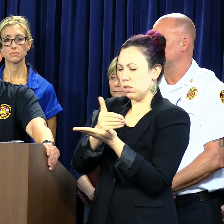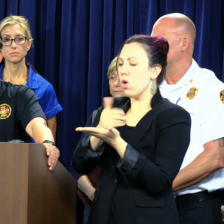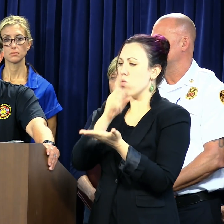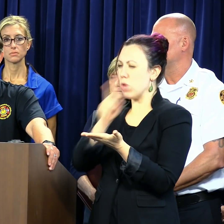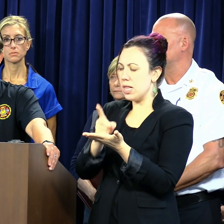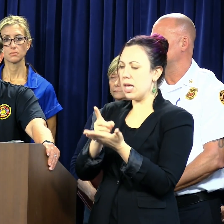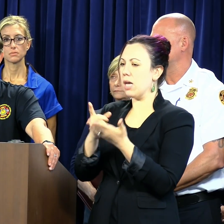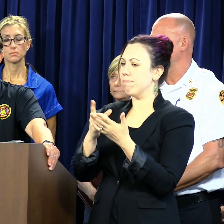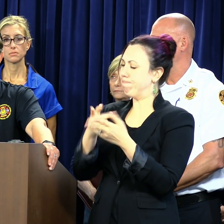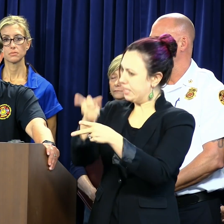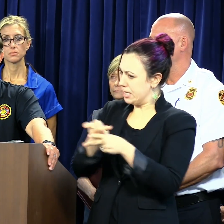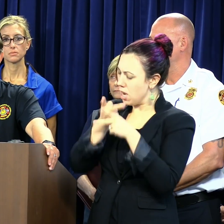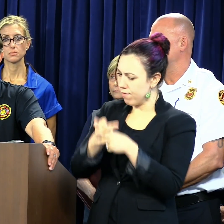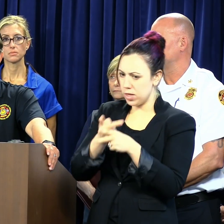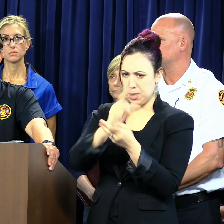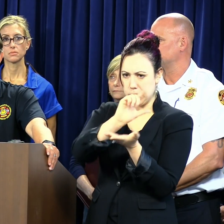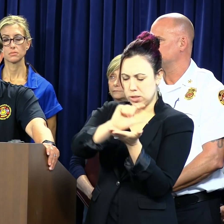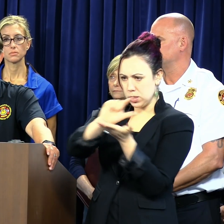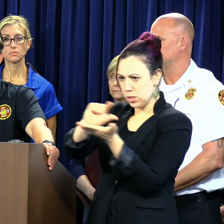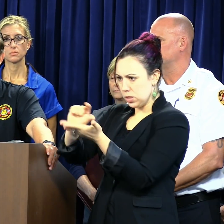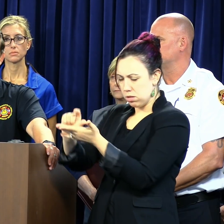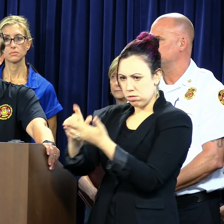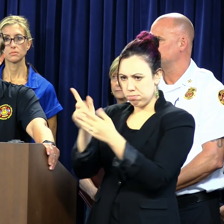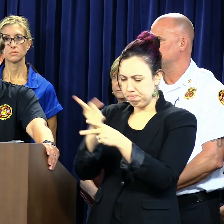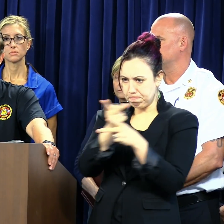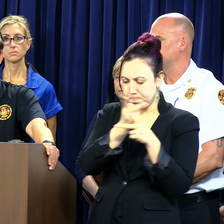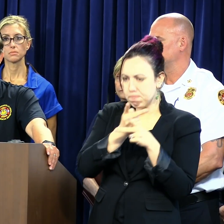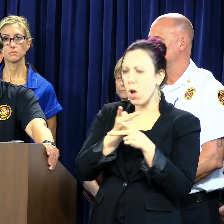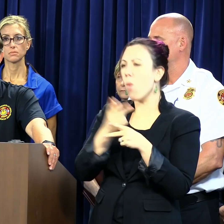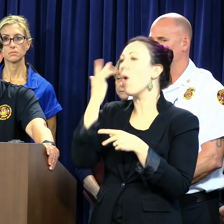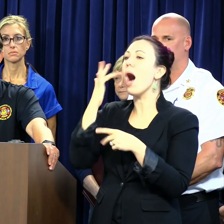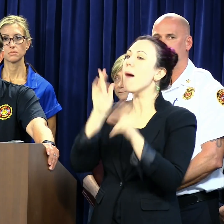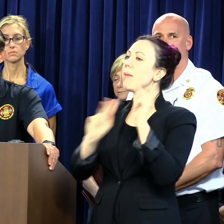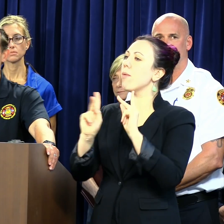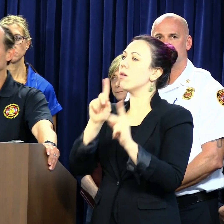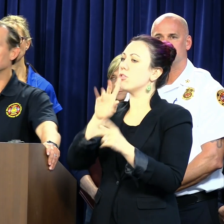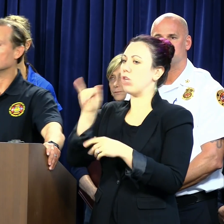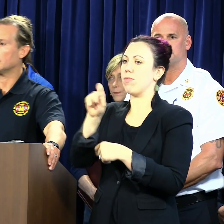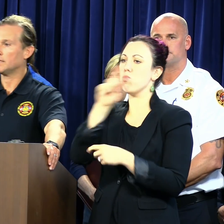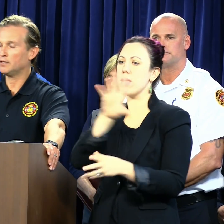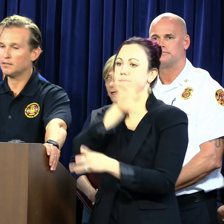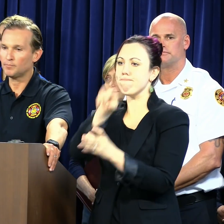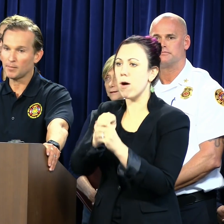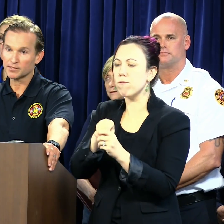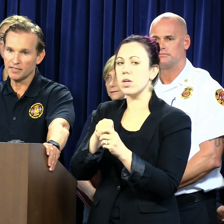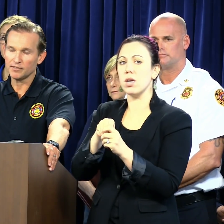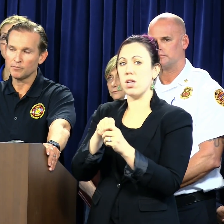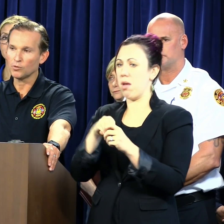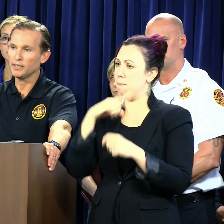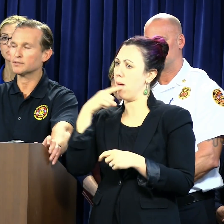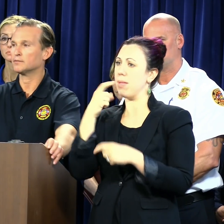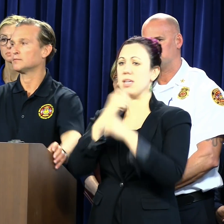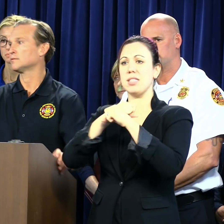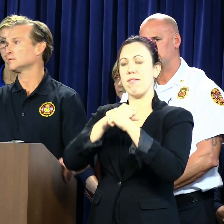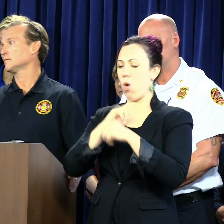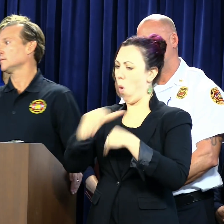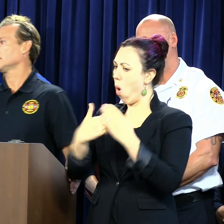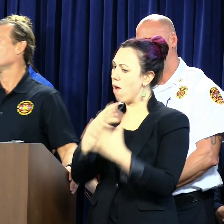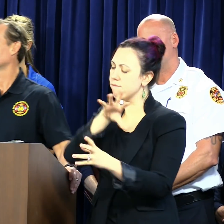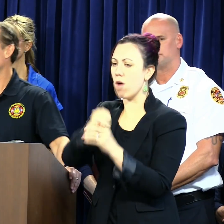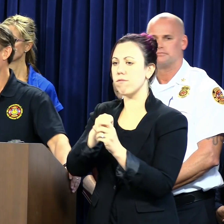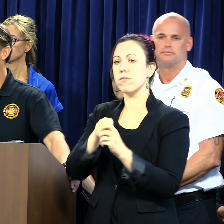the last two years because of the cooperation of the people of Jacksonville and the city council and the public safety employees.